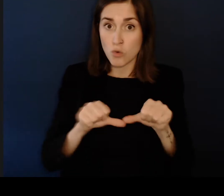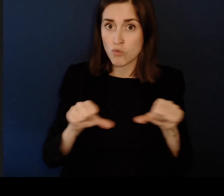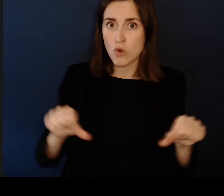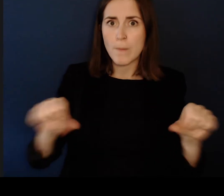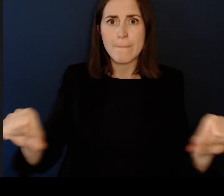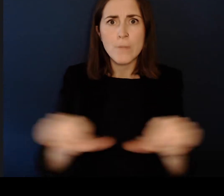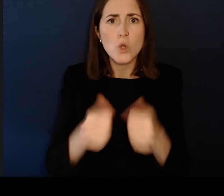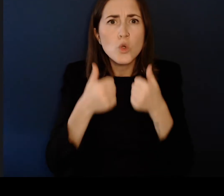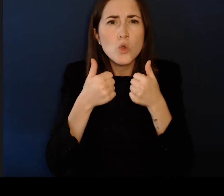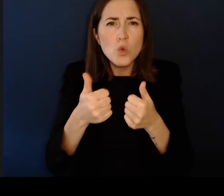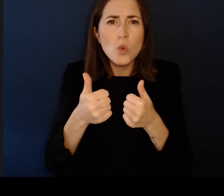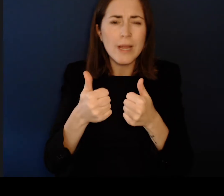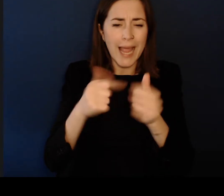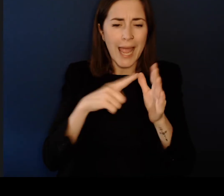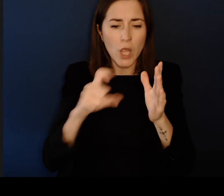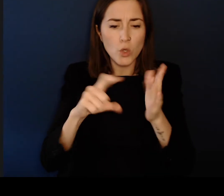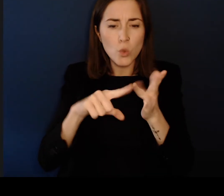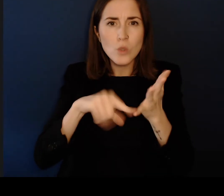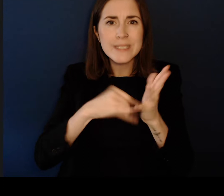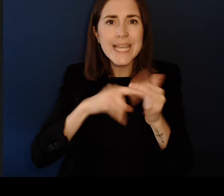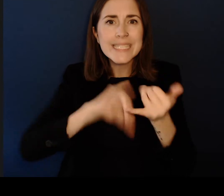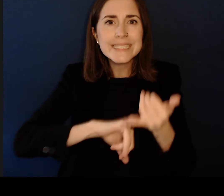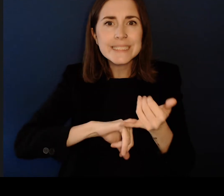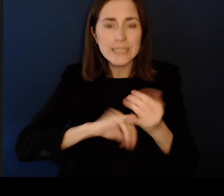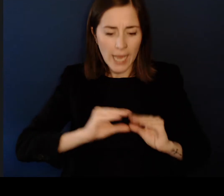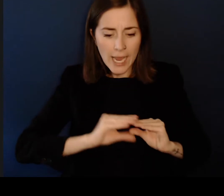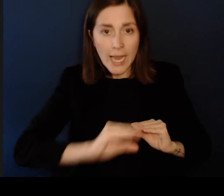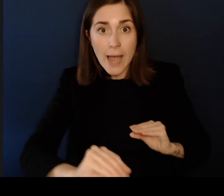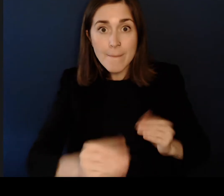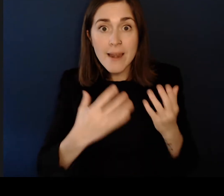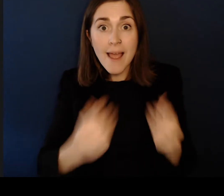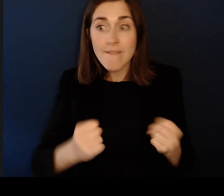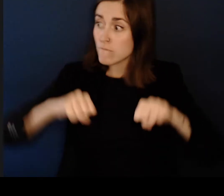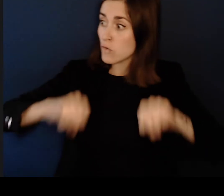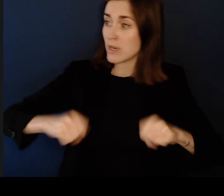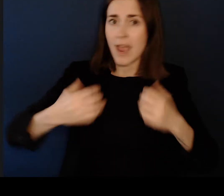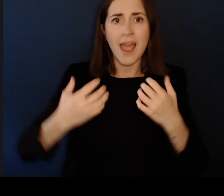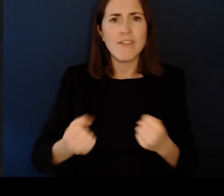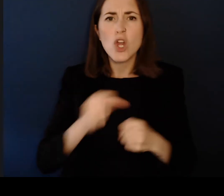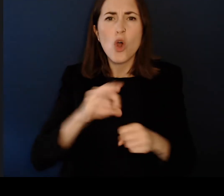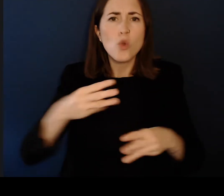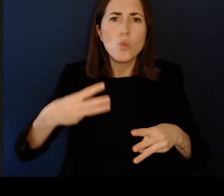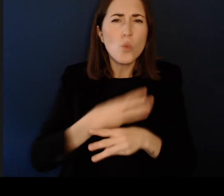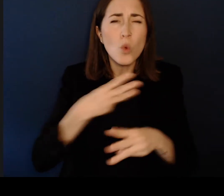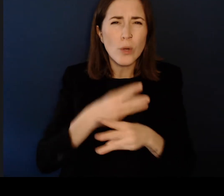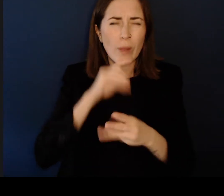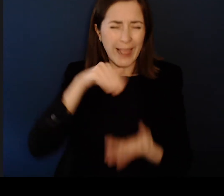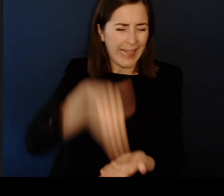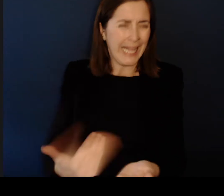Communicate in a room with good acoustics One with carpet and soft furnishings and minimal hard surfaces